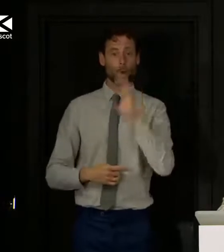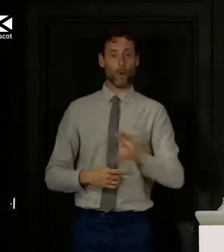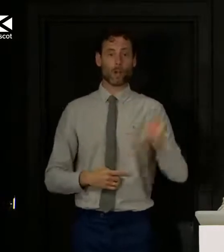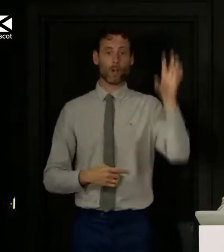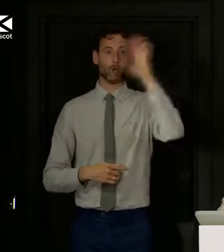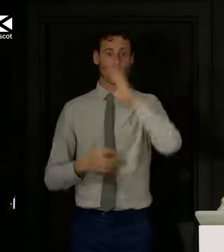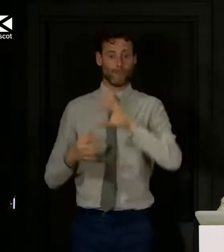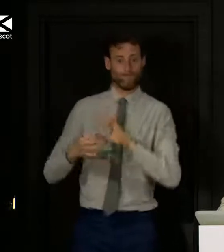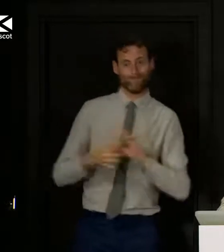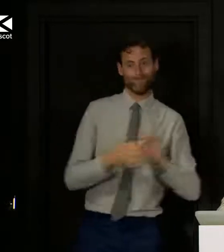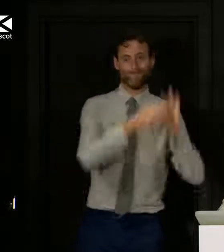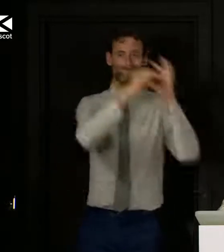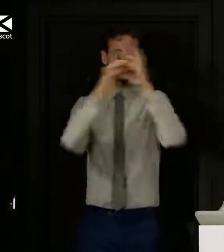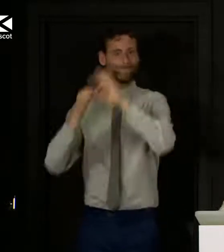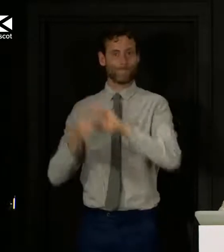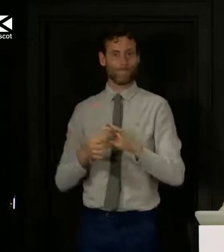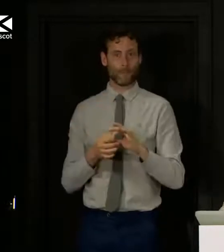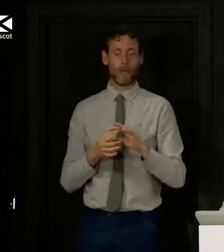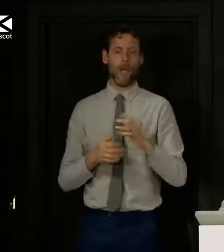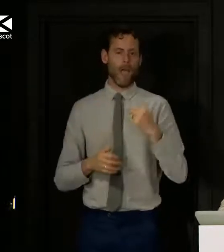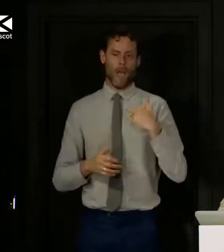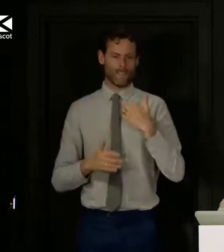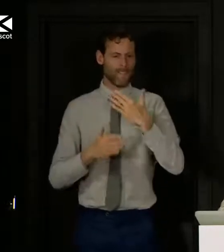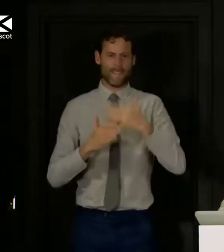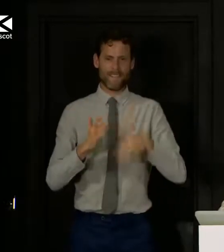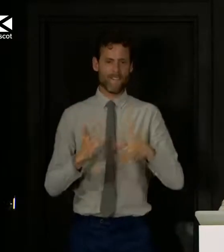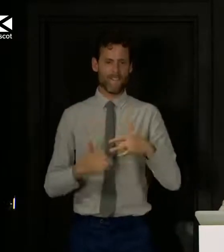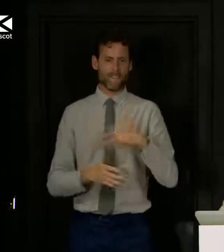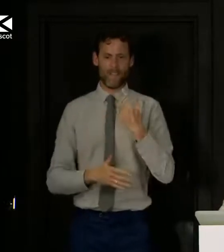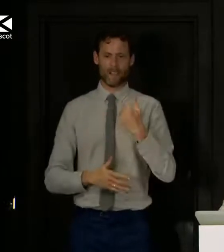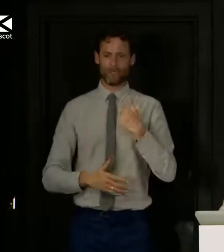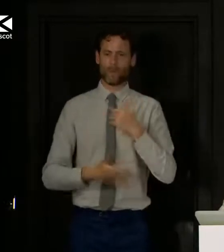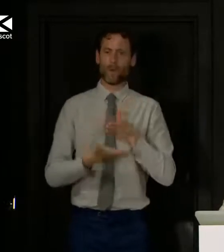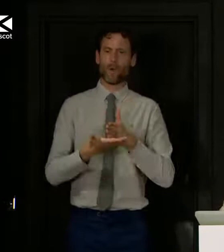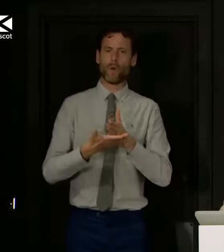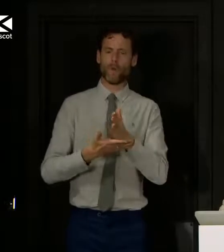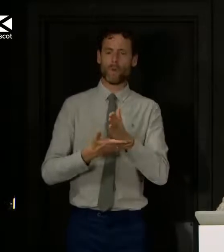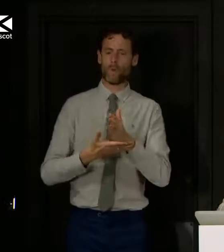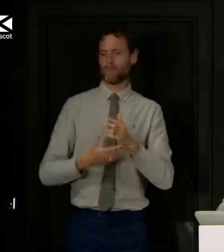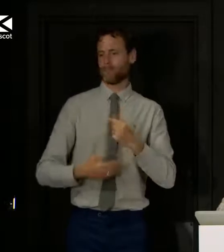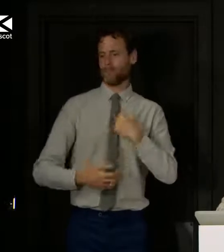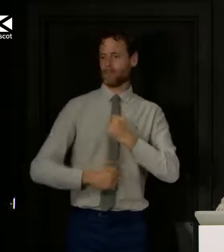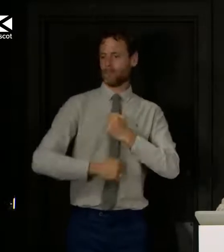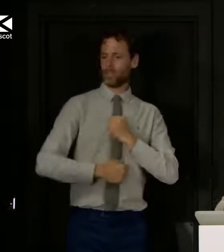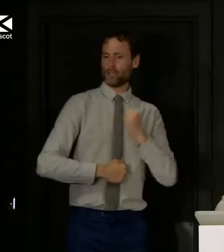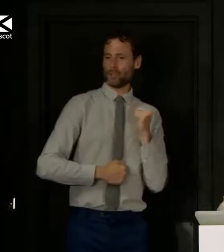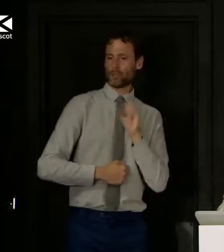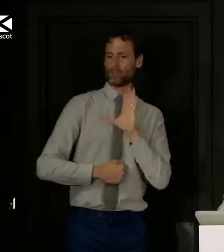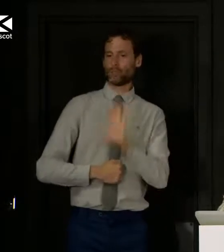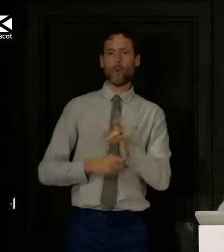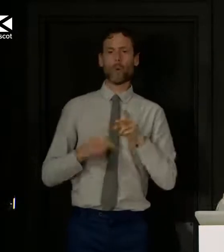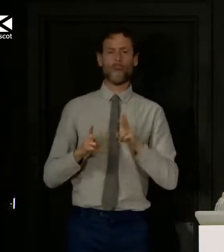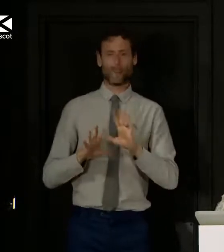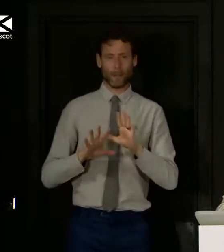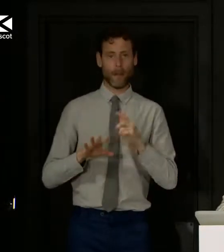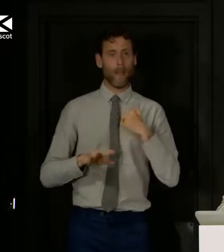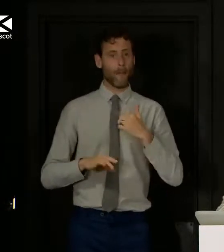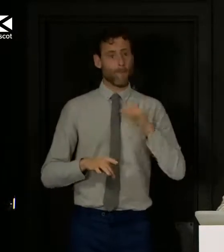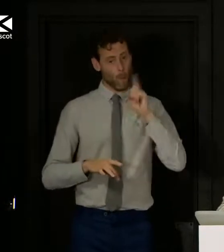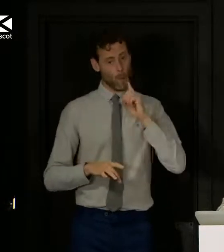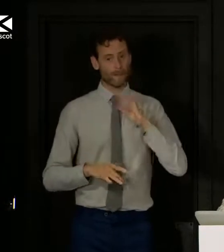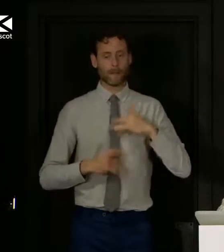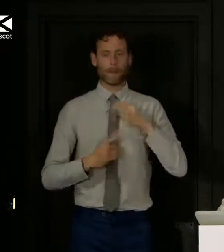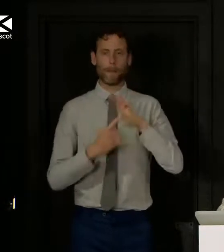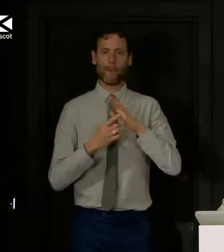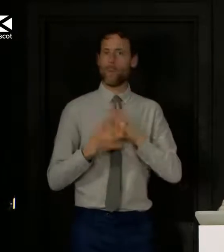is no aspect of handling this virus for me that is political or constitutional in any way. I just want to do what is right for you, the people of